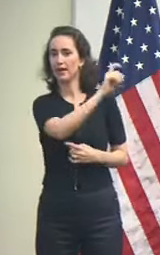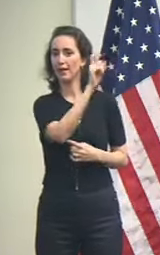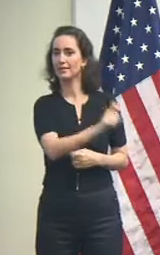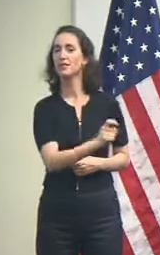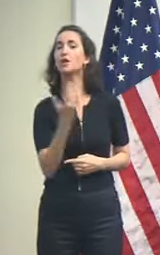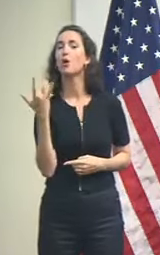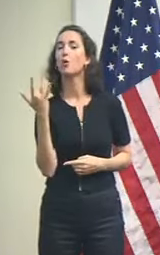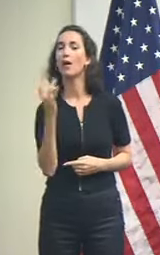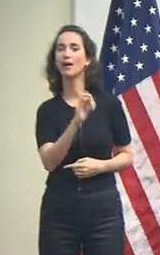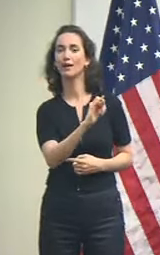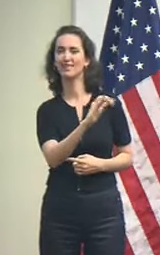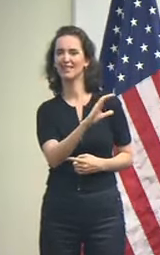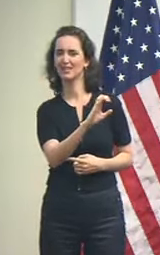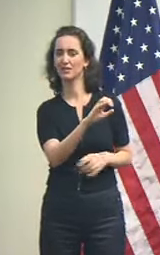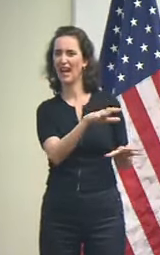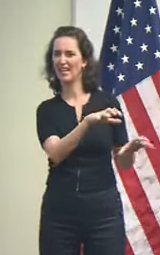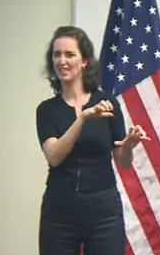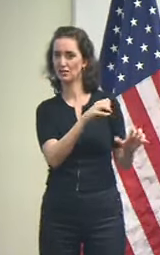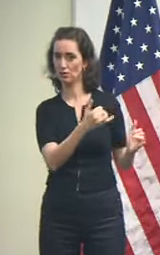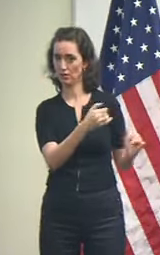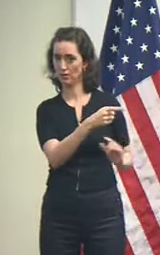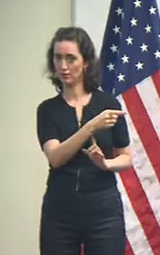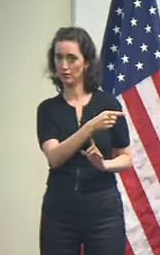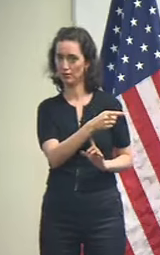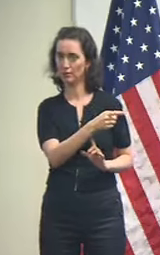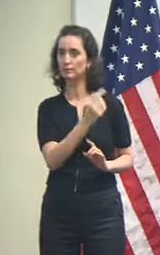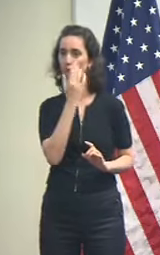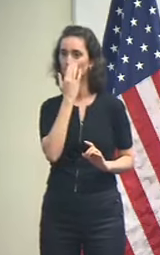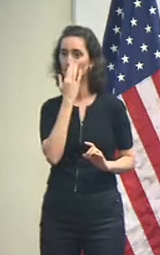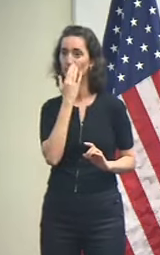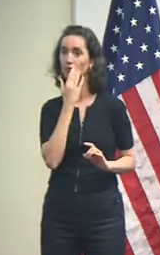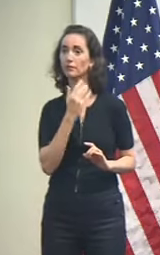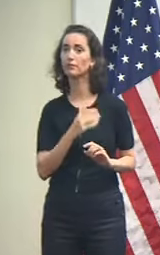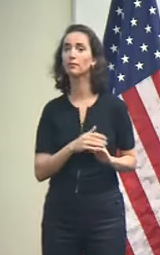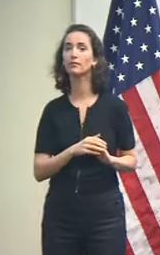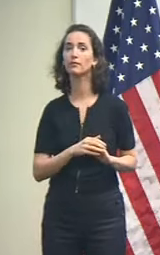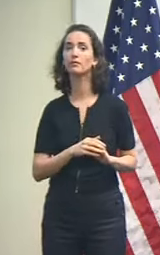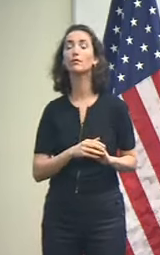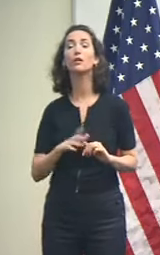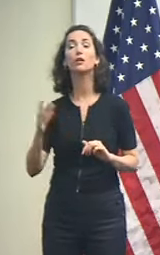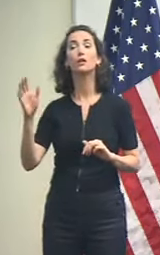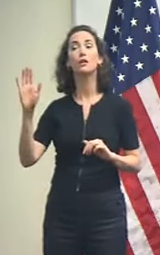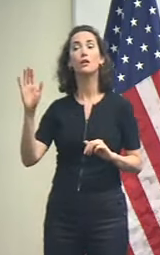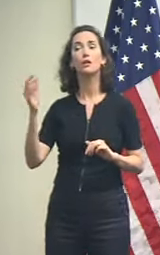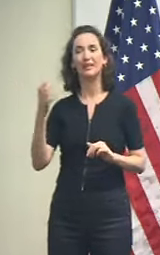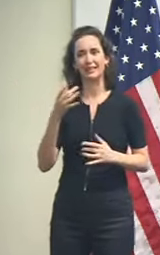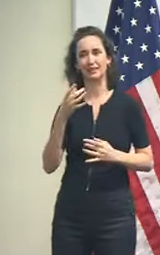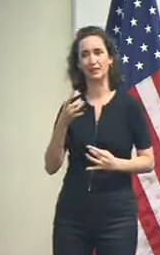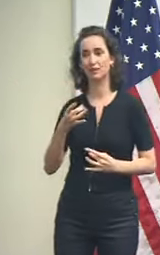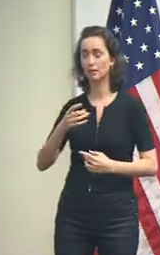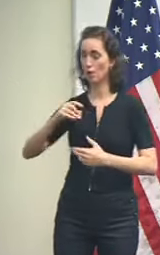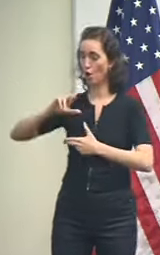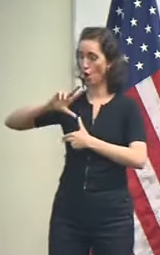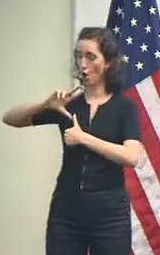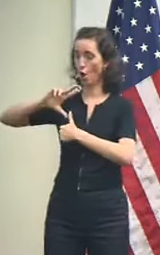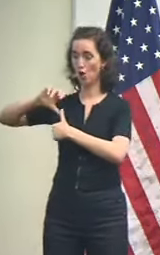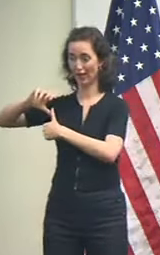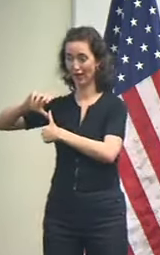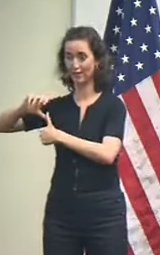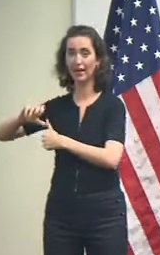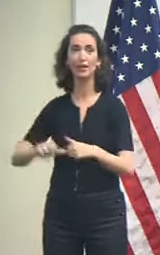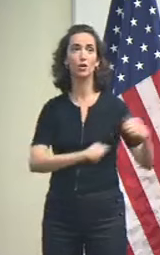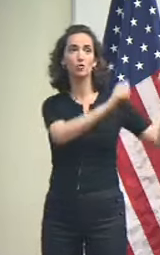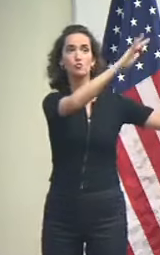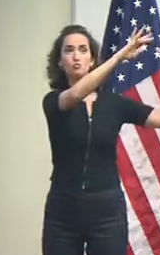with ice today. And by the way, it's the convergence of this hurricane and that cold front that's